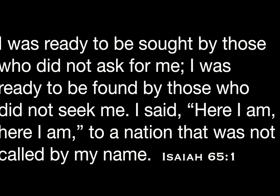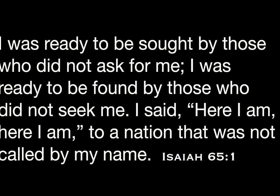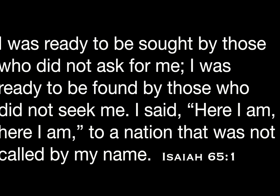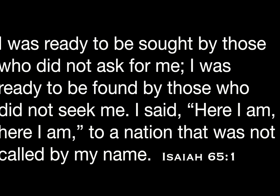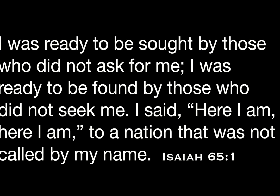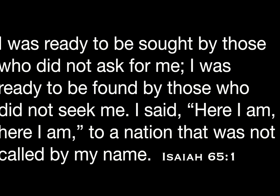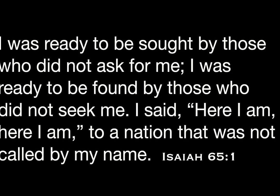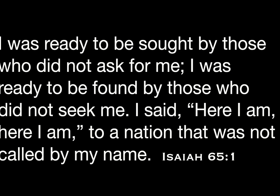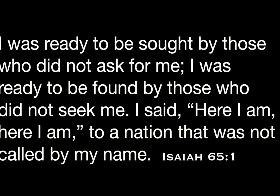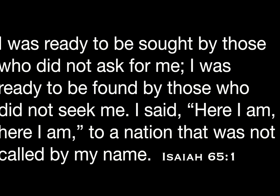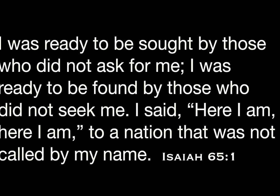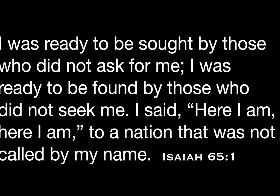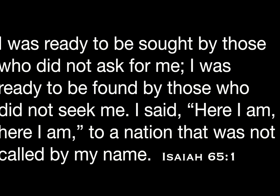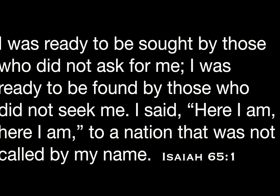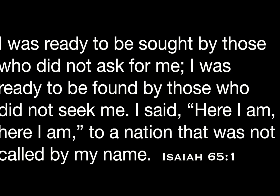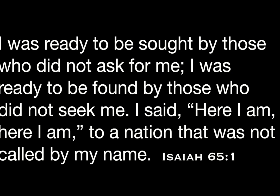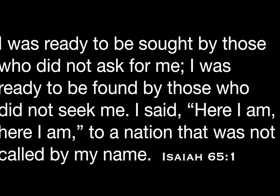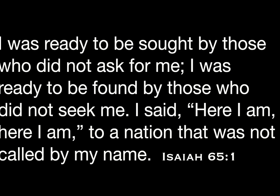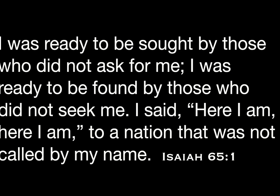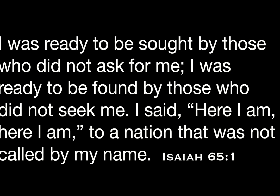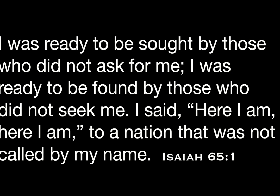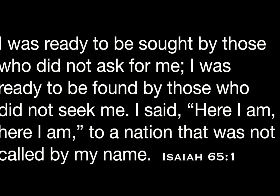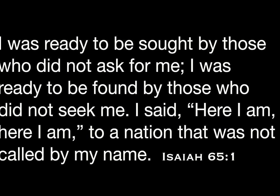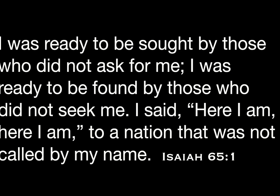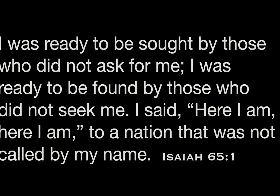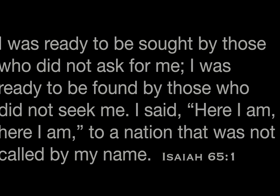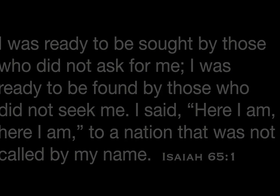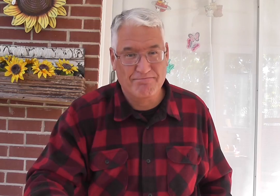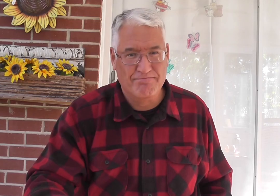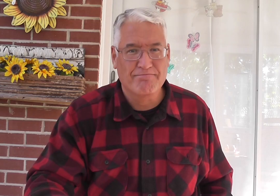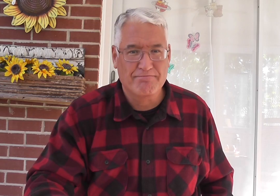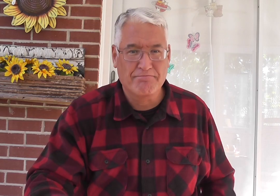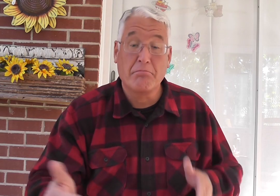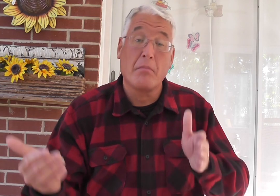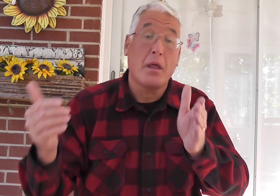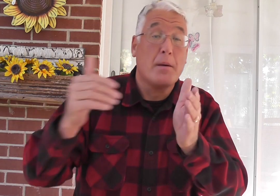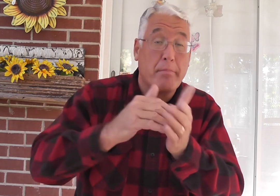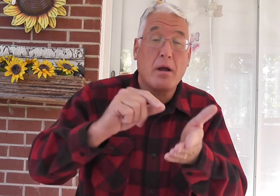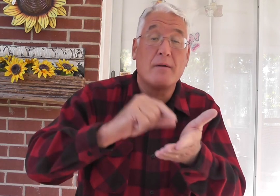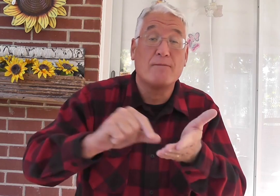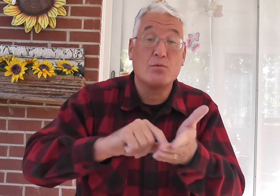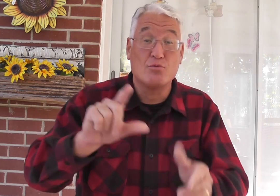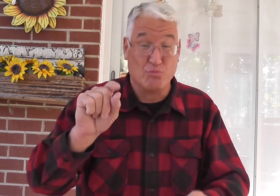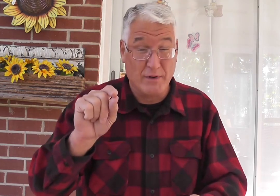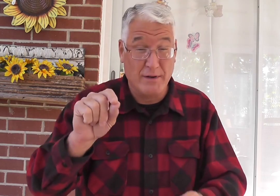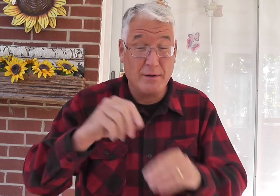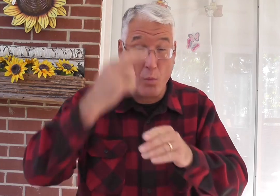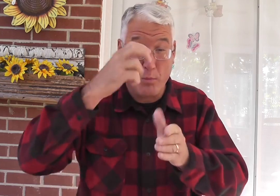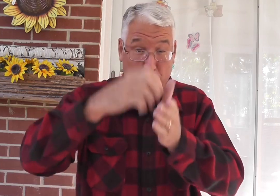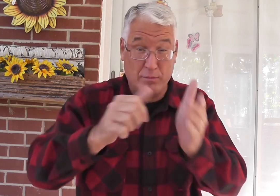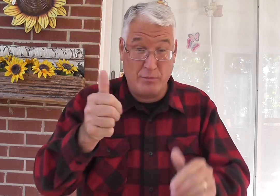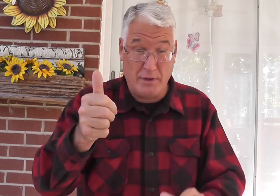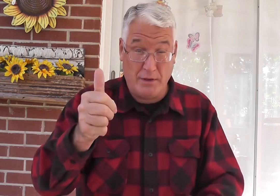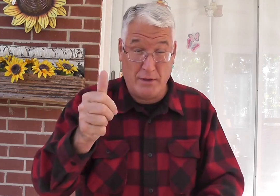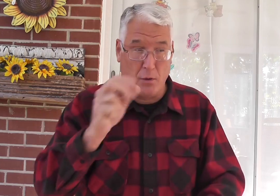a nation that was not called by my name. Let's go back to Romans and look at verse 20 again.